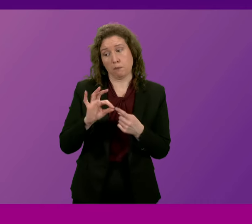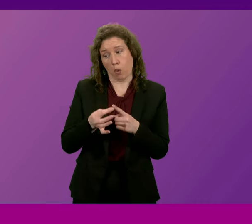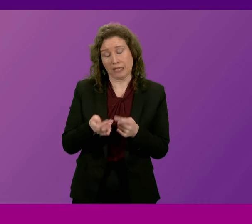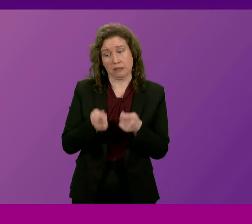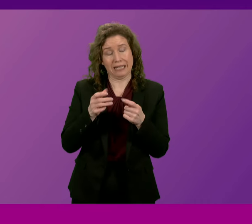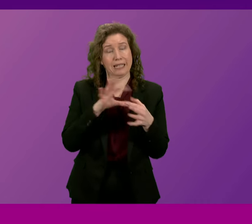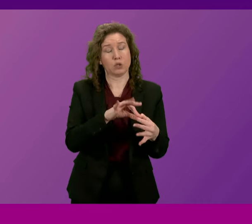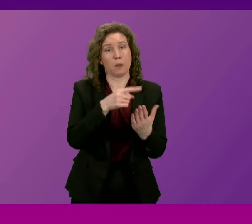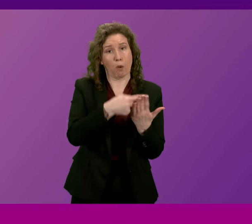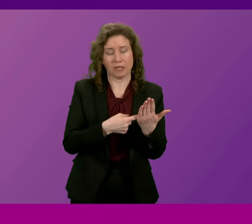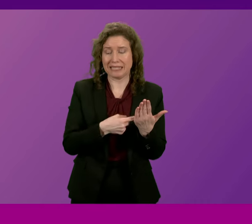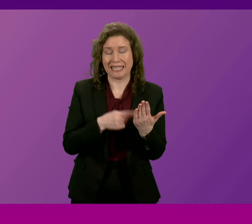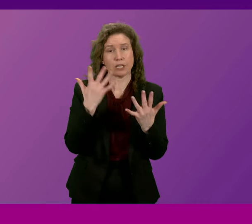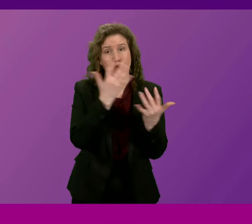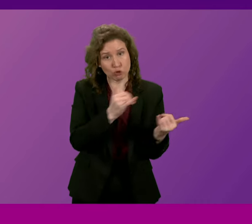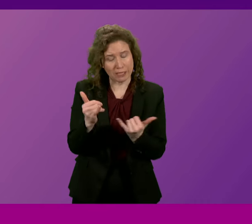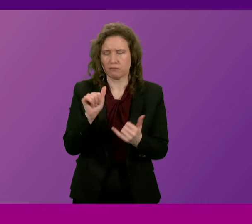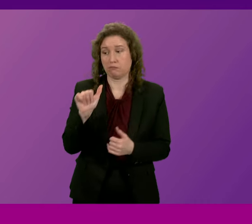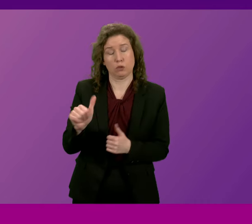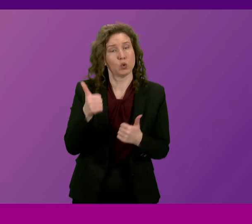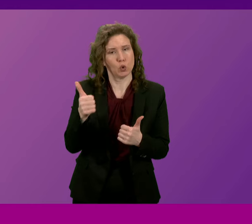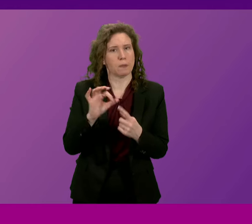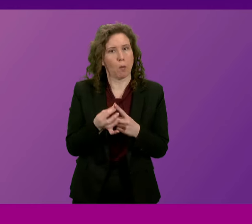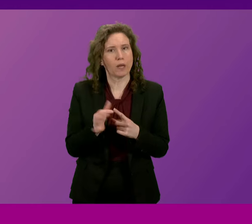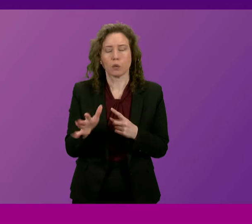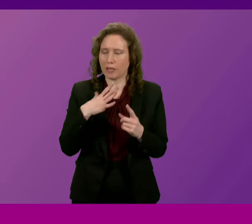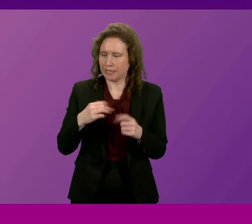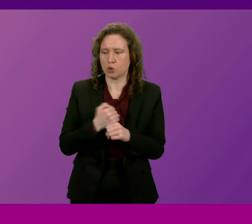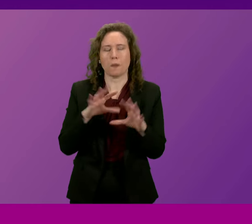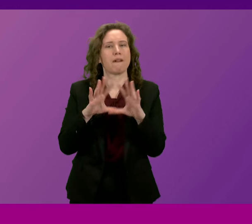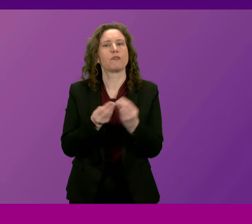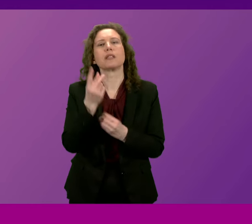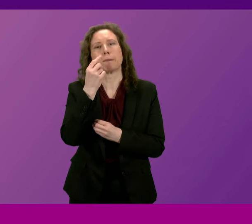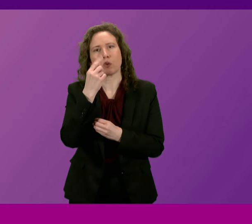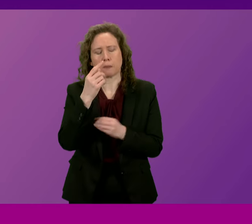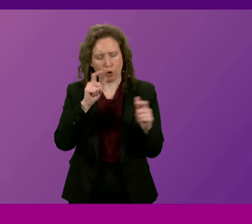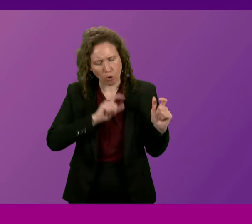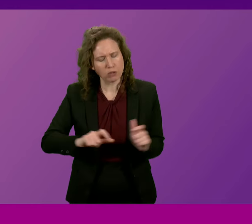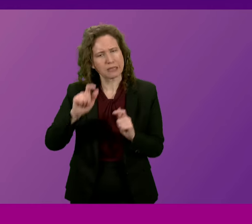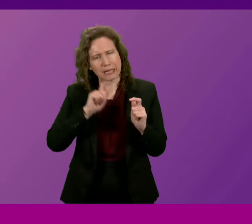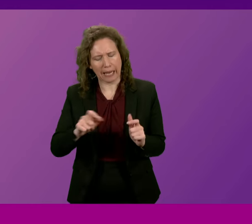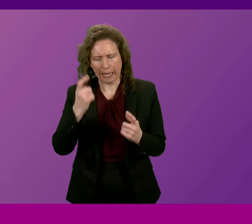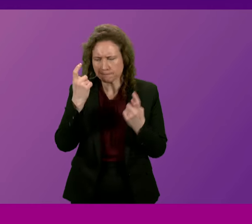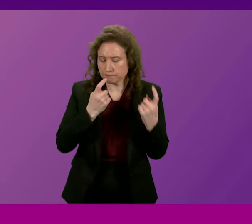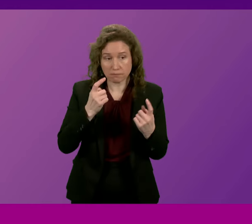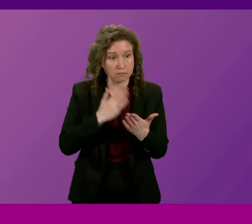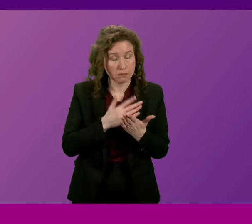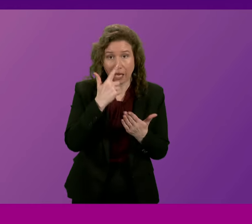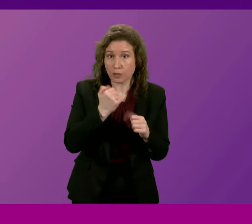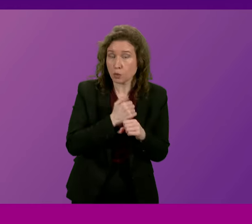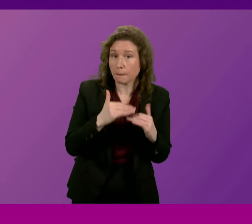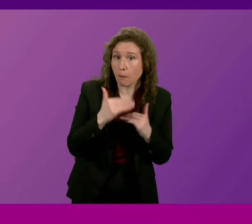prostate screening is a very important point. We need to do all that we can. We must be constantly challenging whether or not